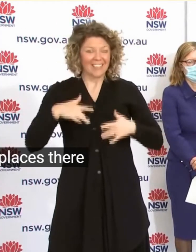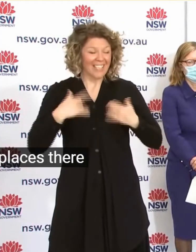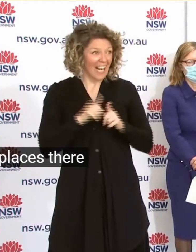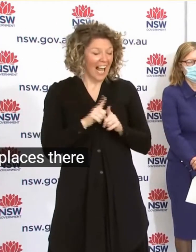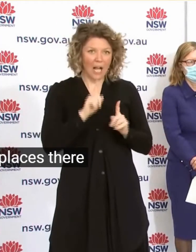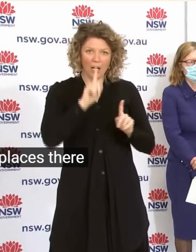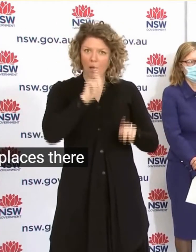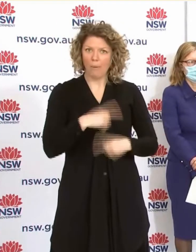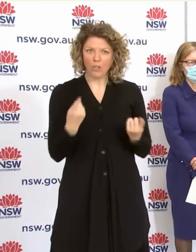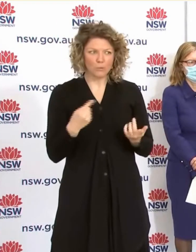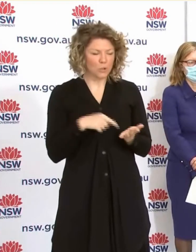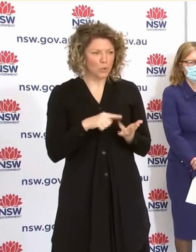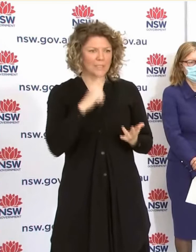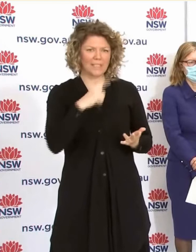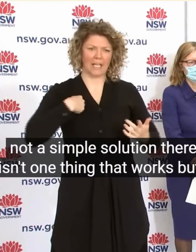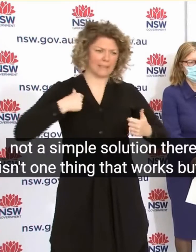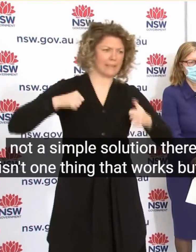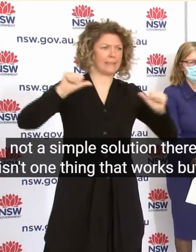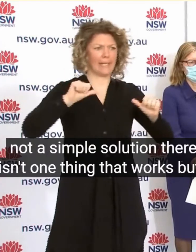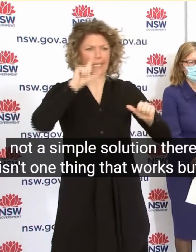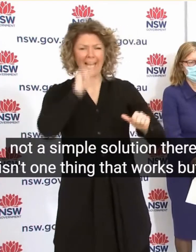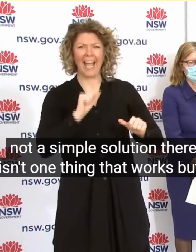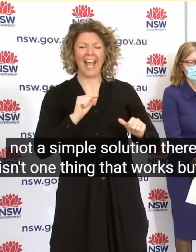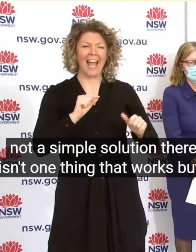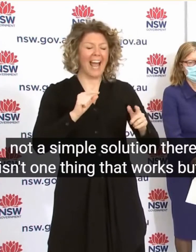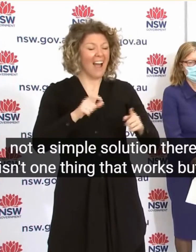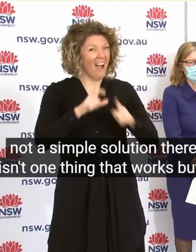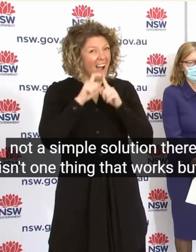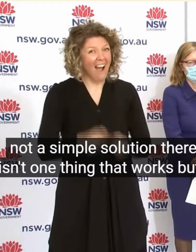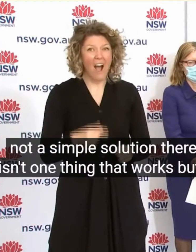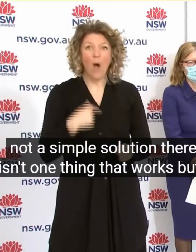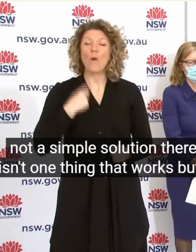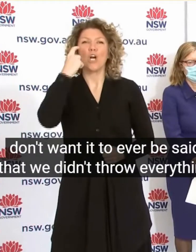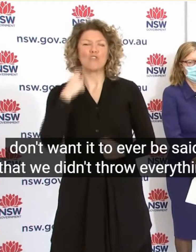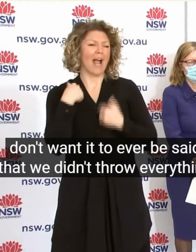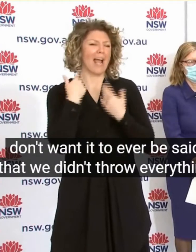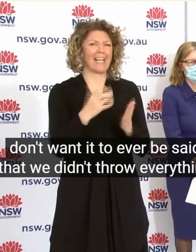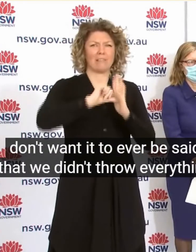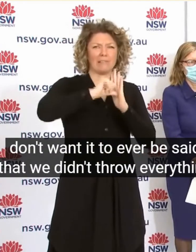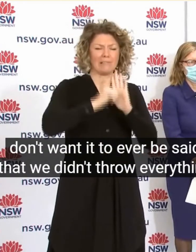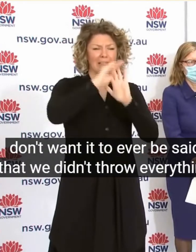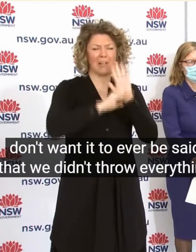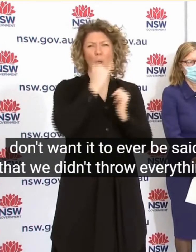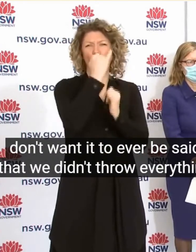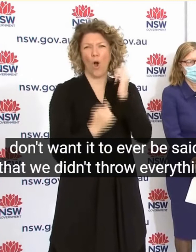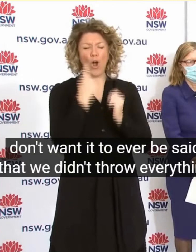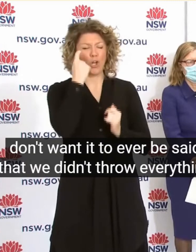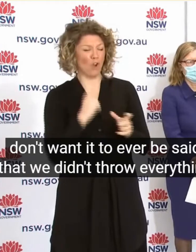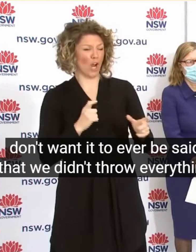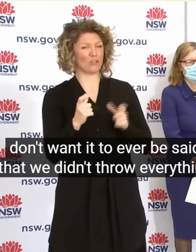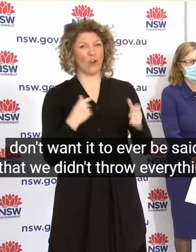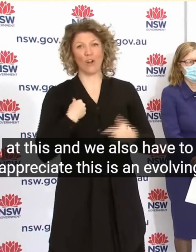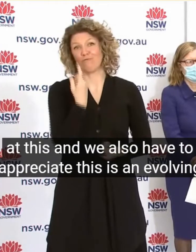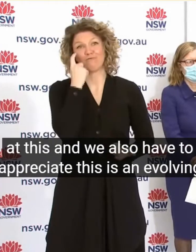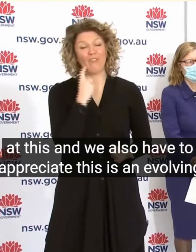But I Don't Want It To Ever Be Said That We Didn't Throw Everything At This And We Also Have To Appreciate This Is An Evolving Situation Just As Other